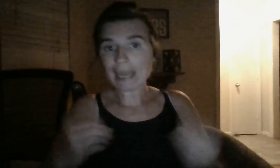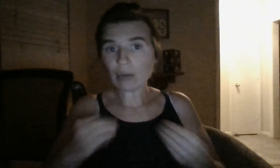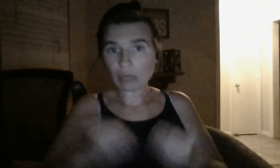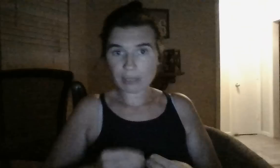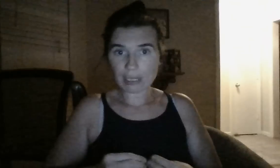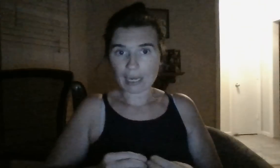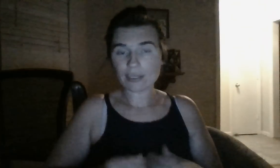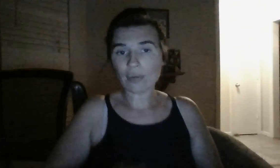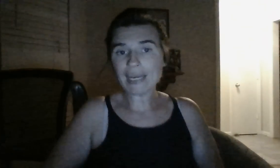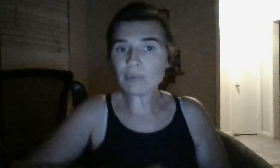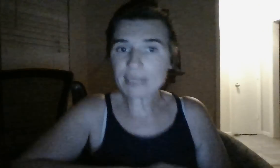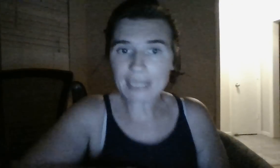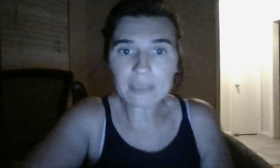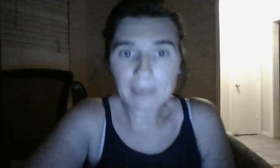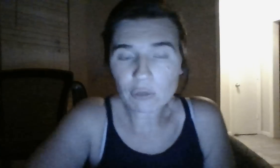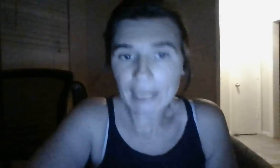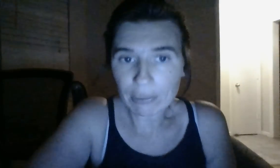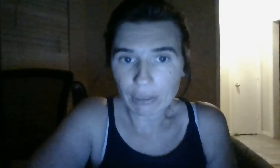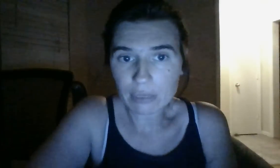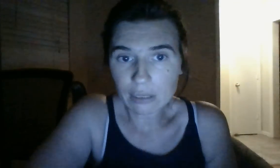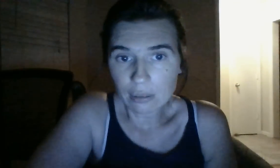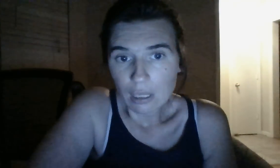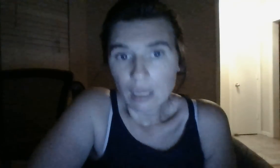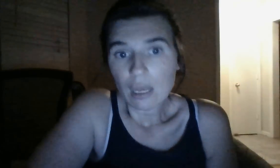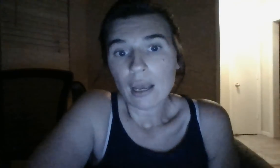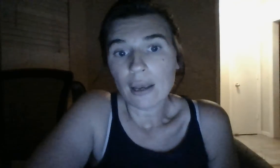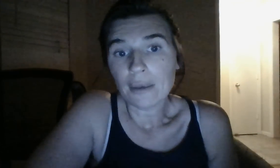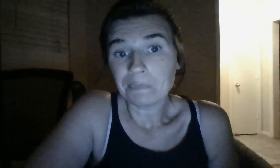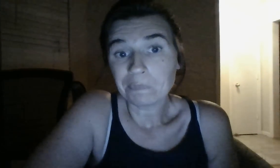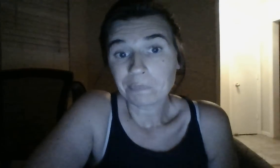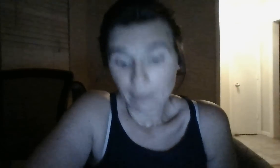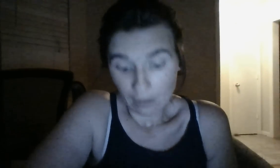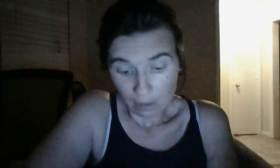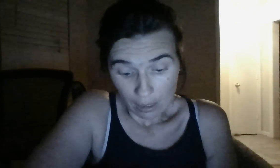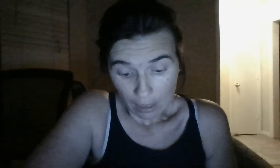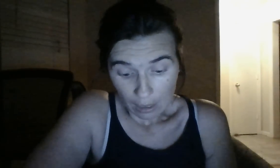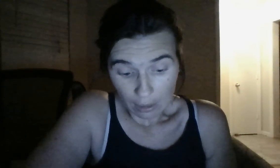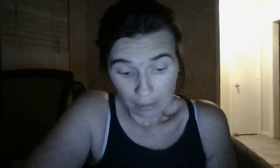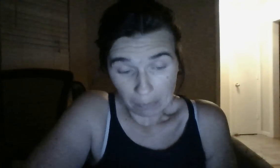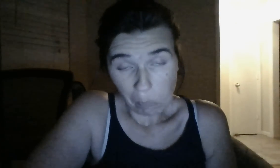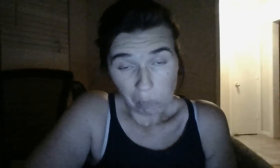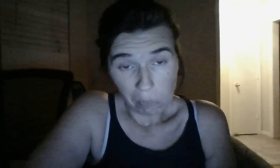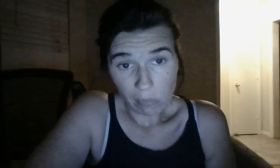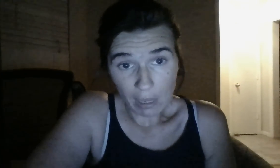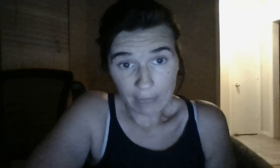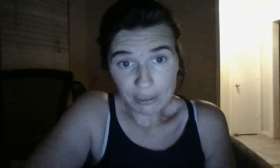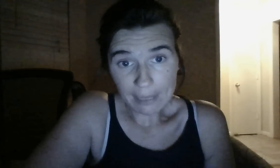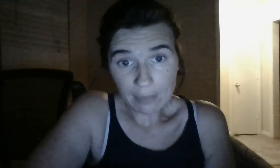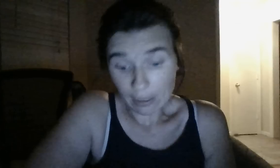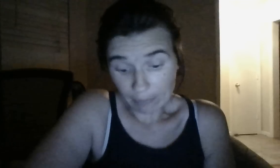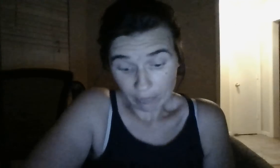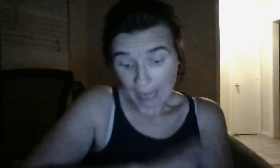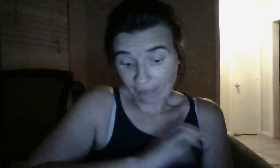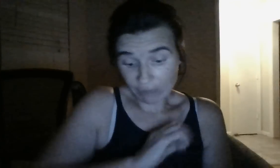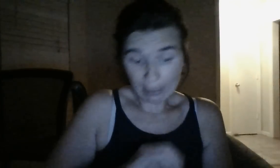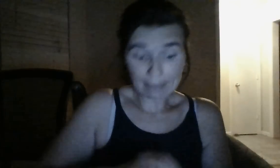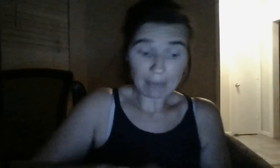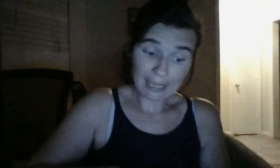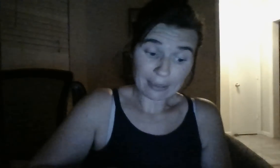download tonight. So, he receives spiritual downloads. Um. Um. And, some. Um. I feel he might